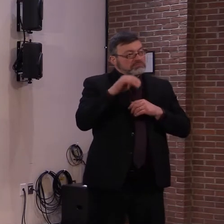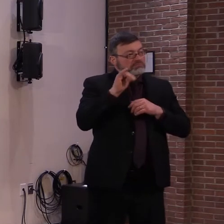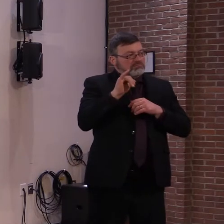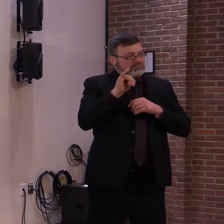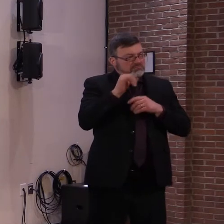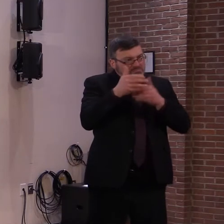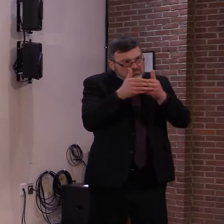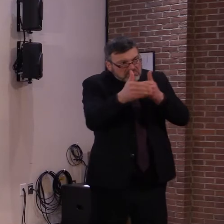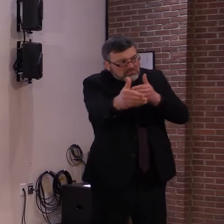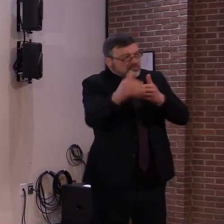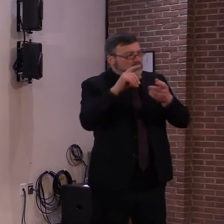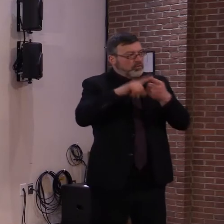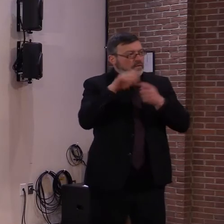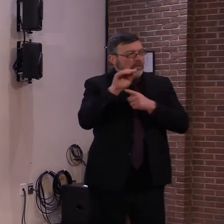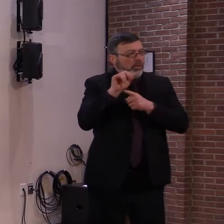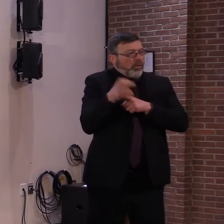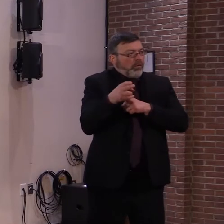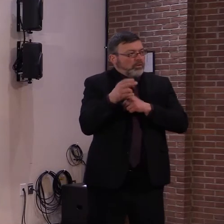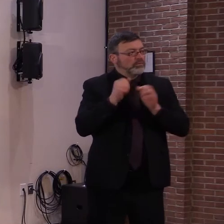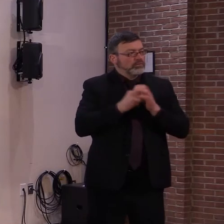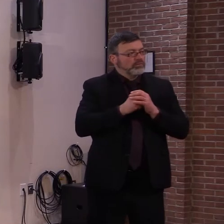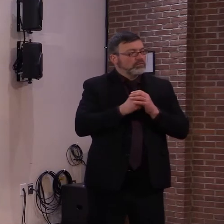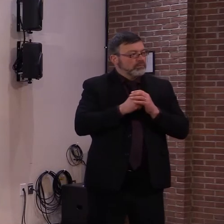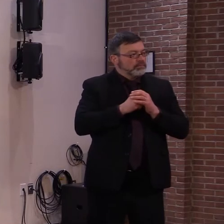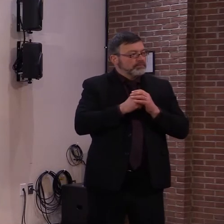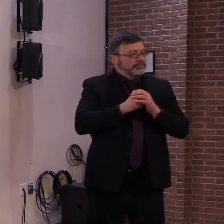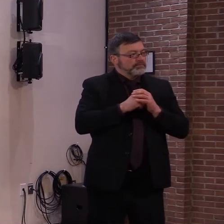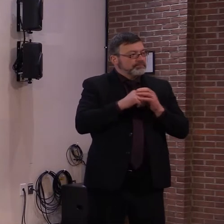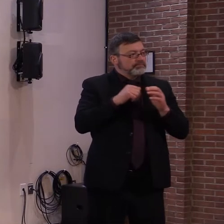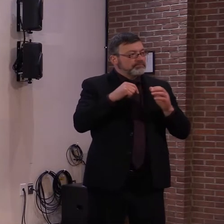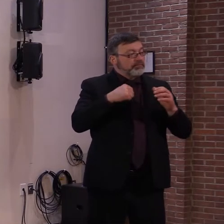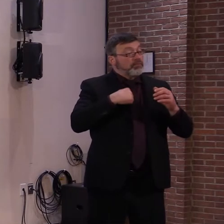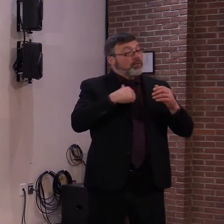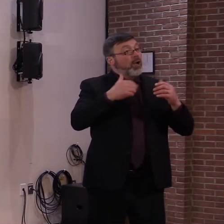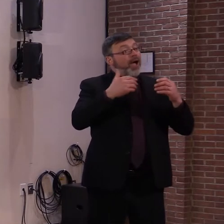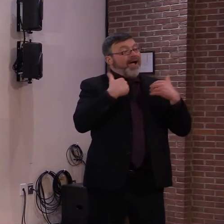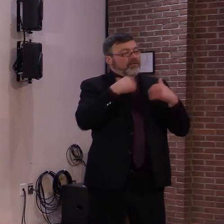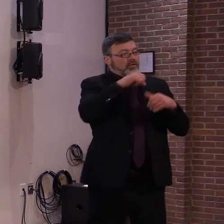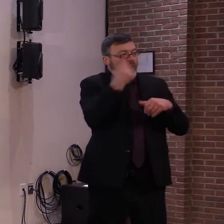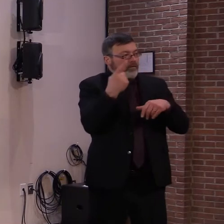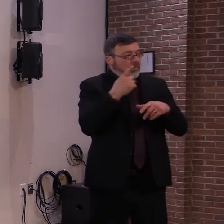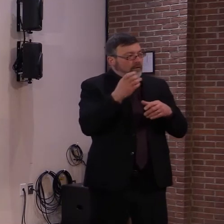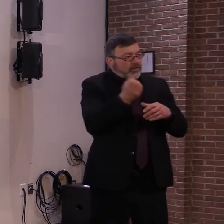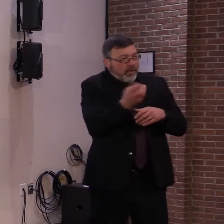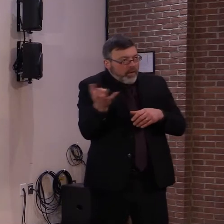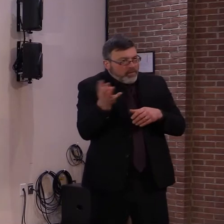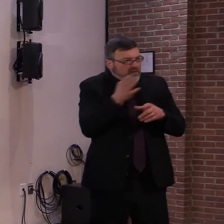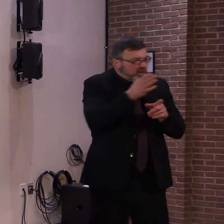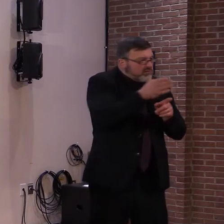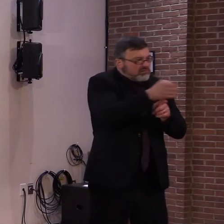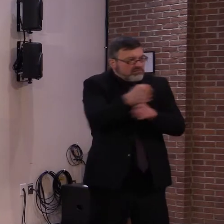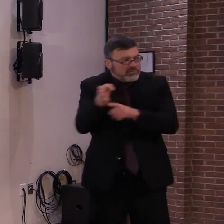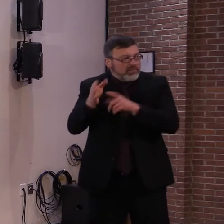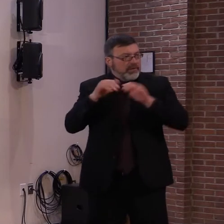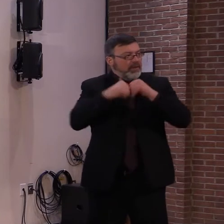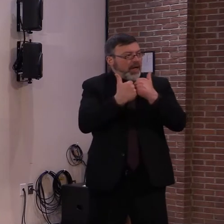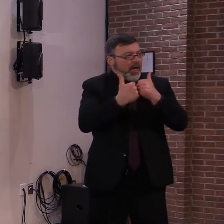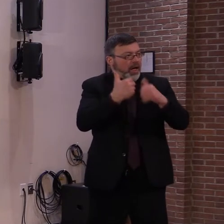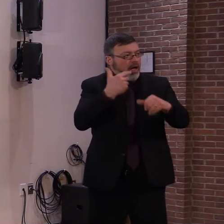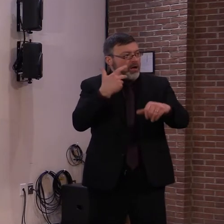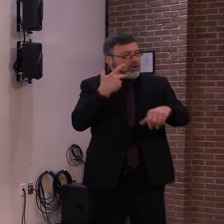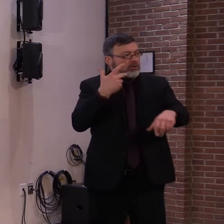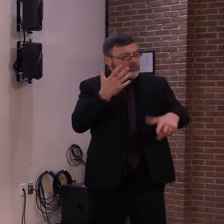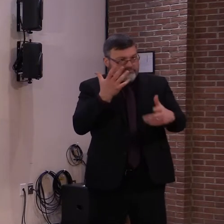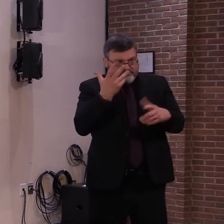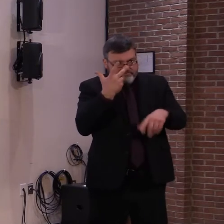large-scale public-facing efforts to address COVID-19, including mass testing, contact tracing,